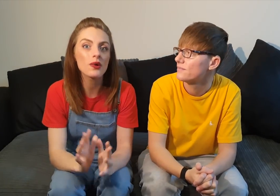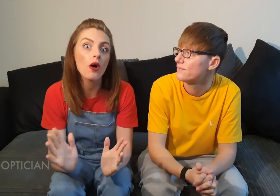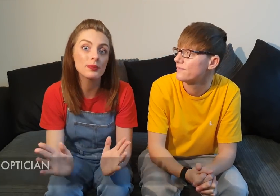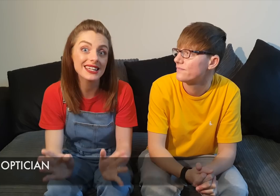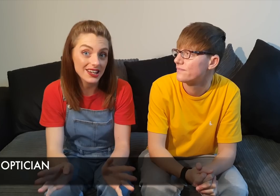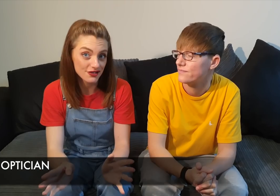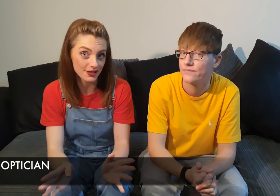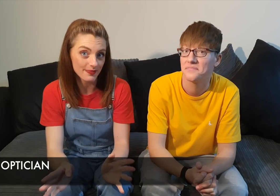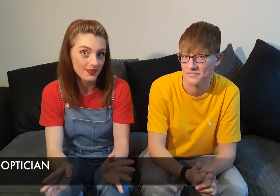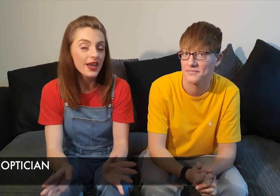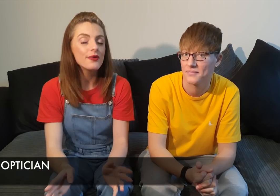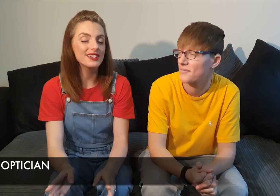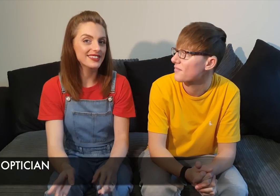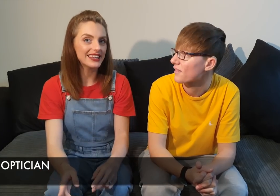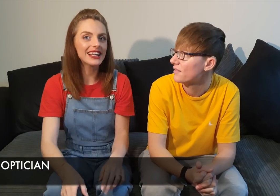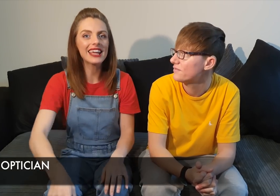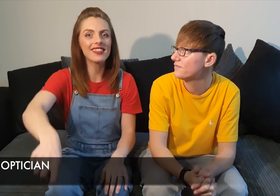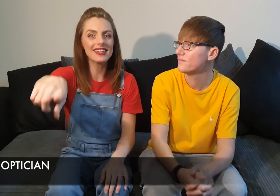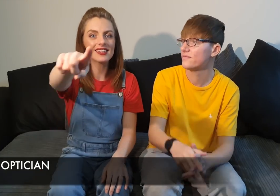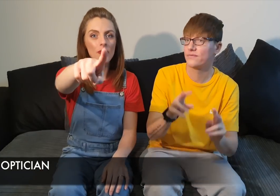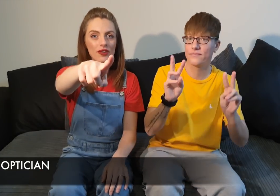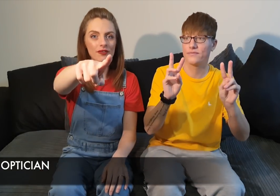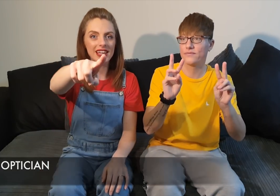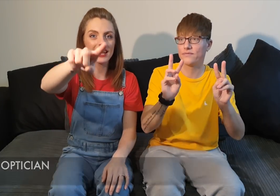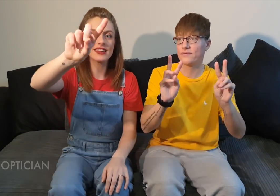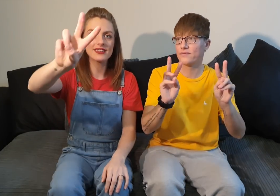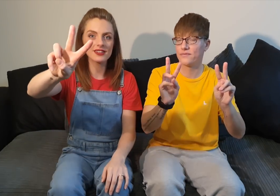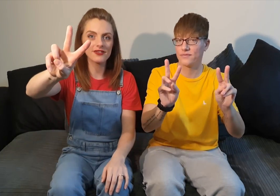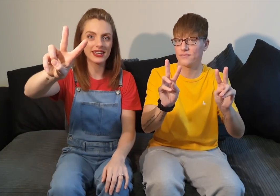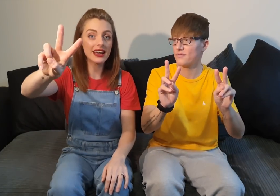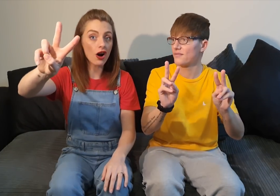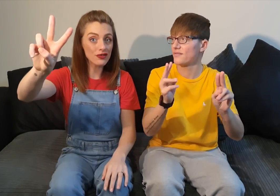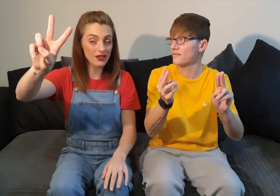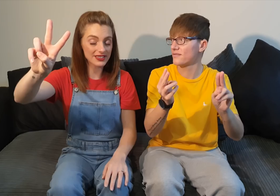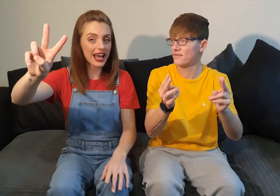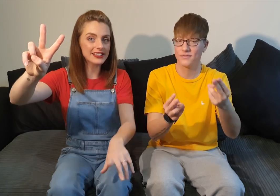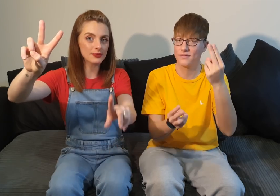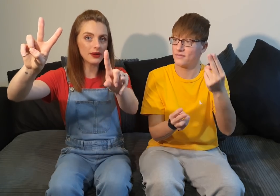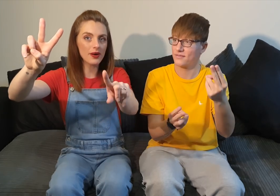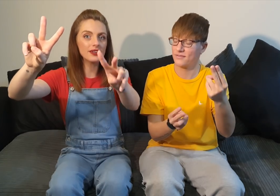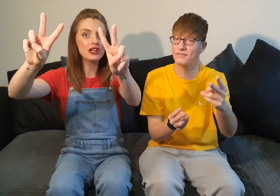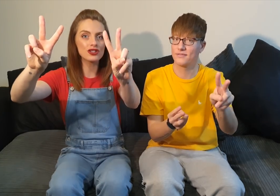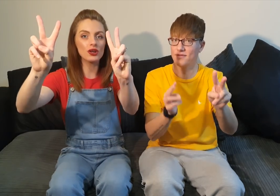optician we sign it like this one finger two finger on the other side as well one two